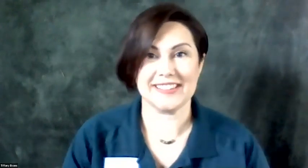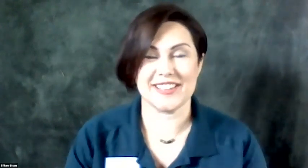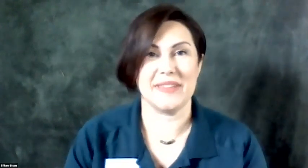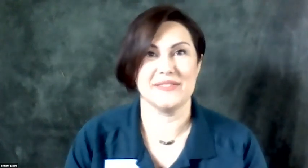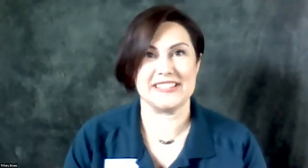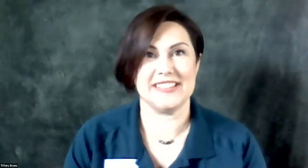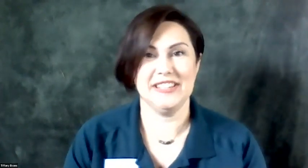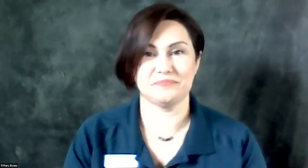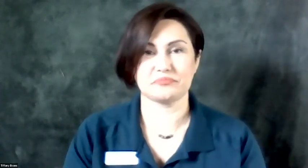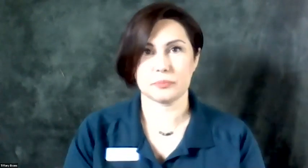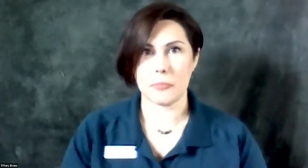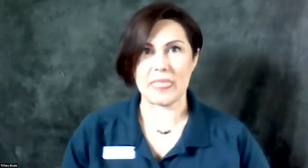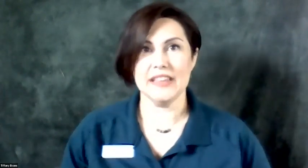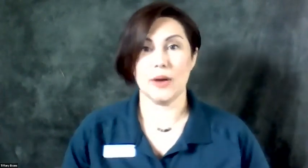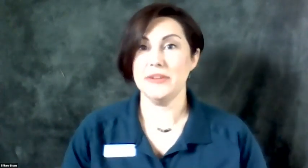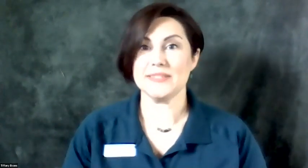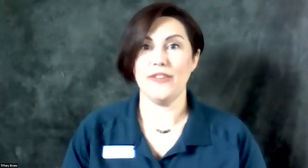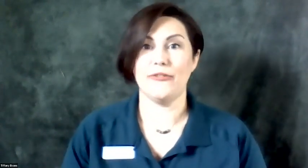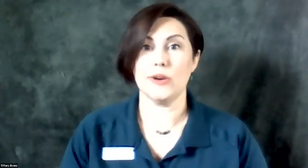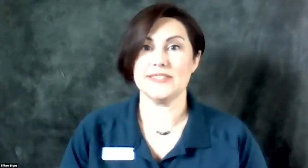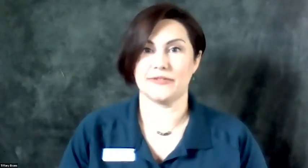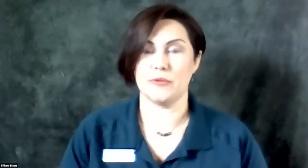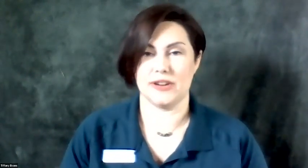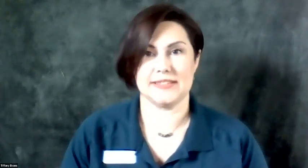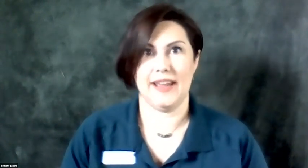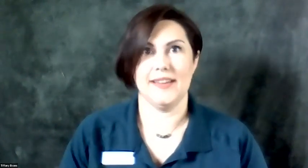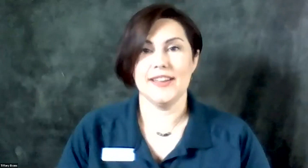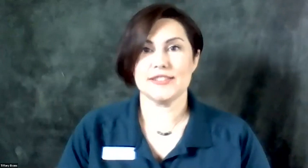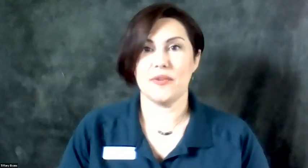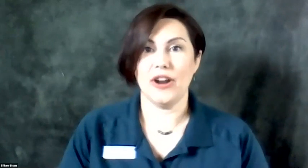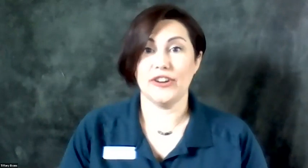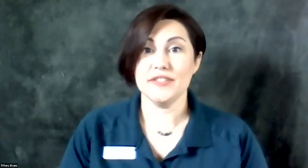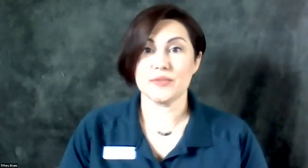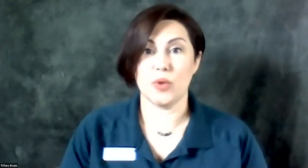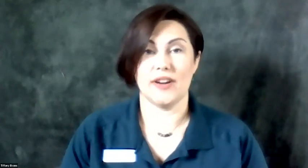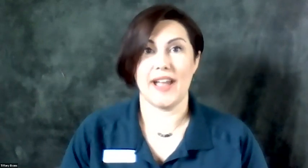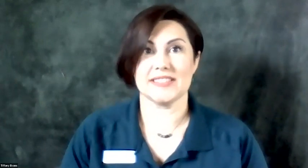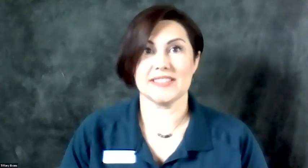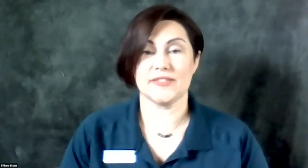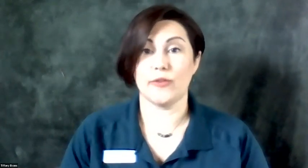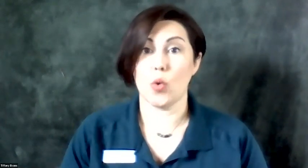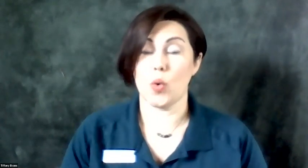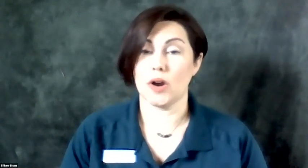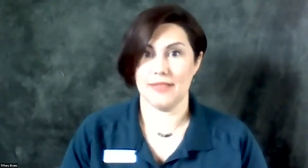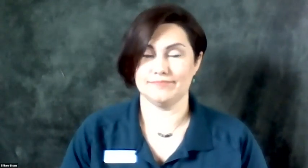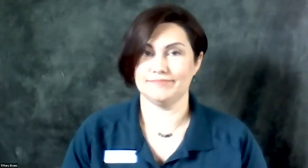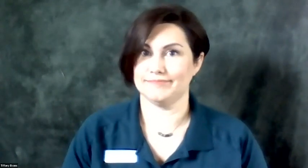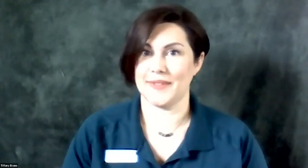I'll be able to see it. So I'm going to spell four different words today. So our first word has four letters. Okay,